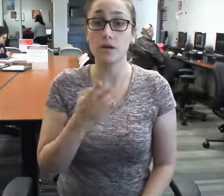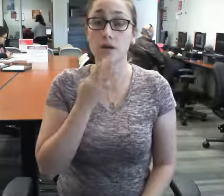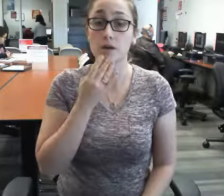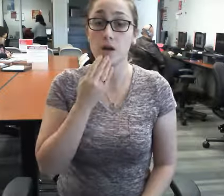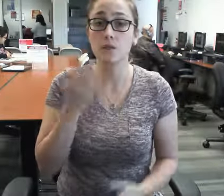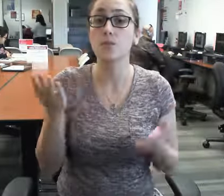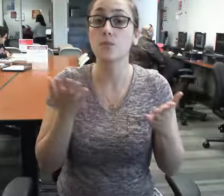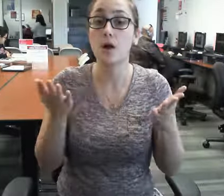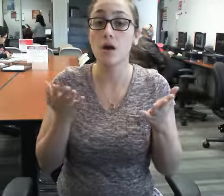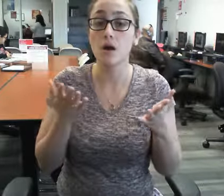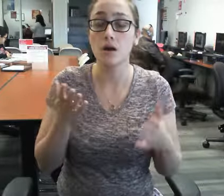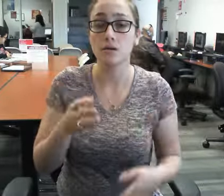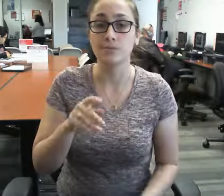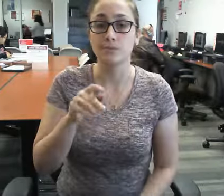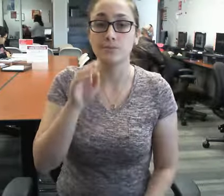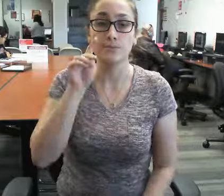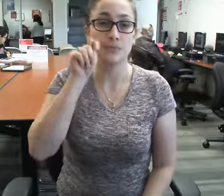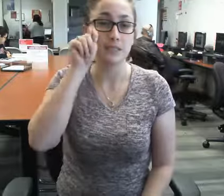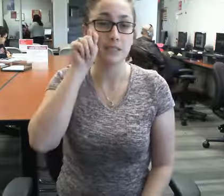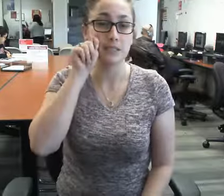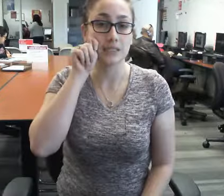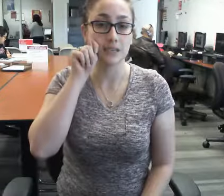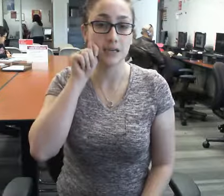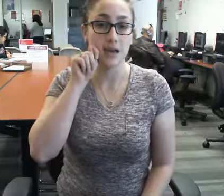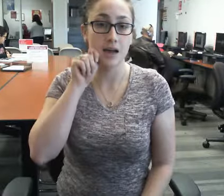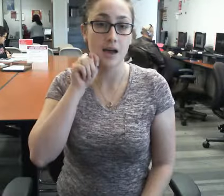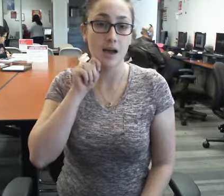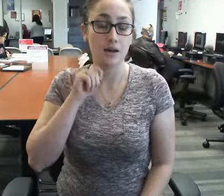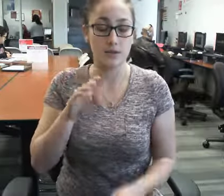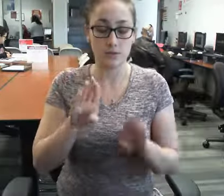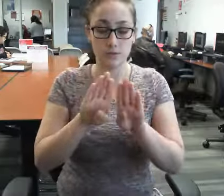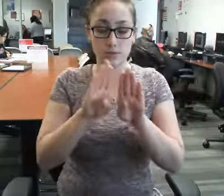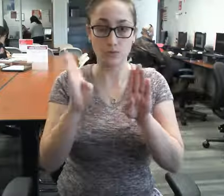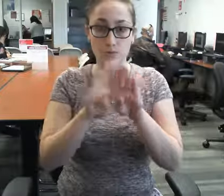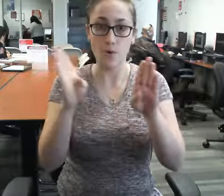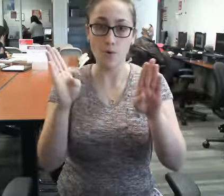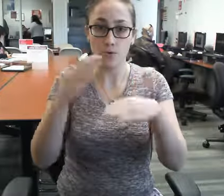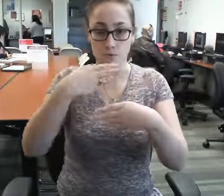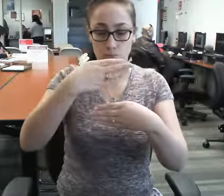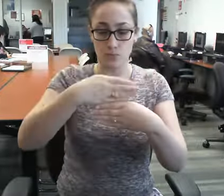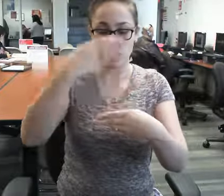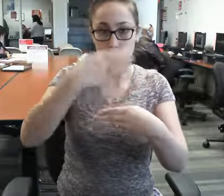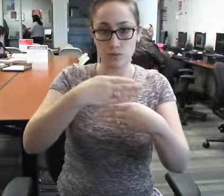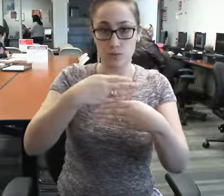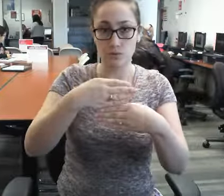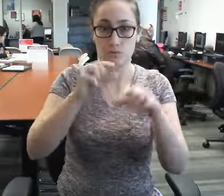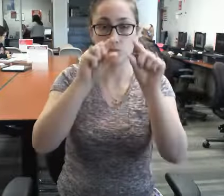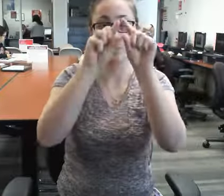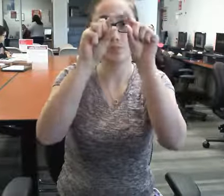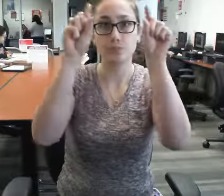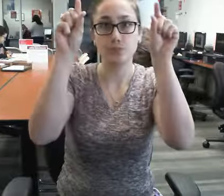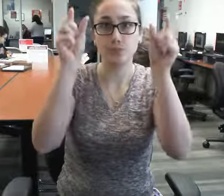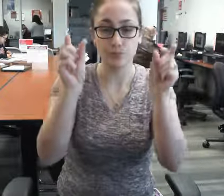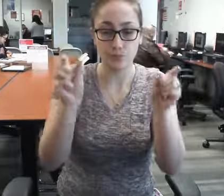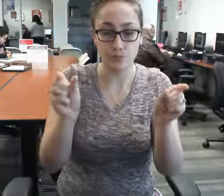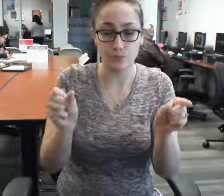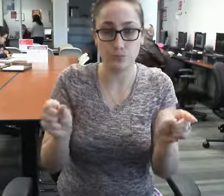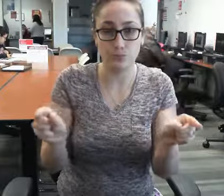I said, what is going on? This is not making sense. Because I have food all over my hands. But I don't keep on eating. So